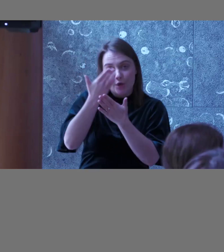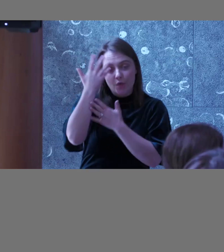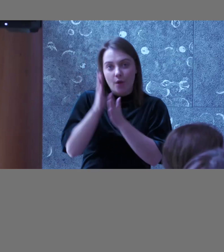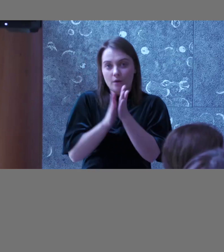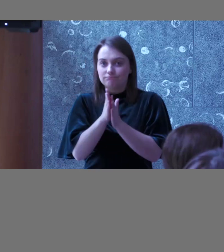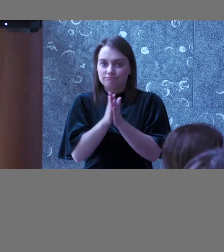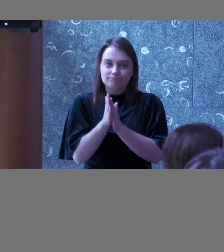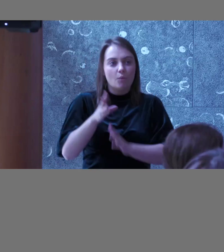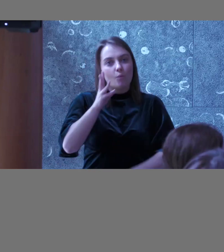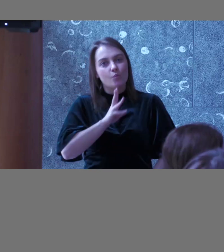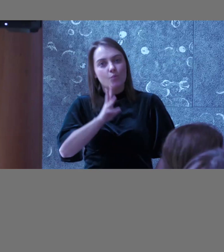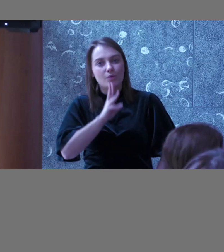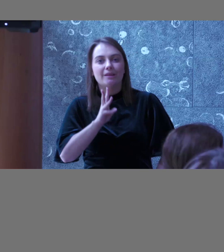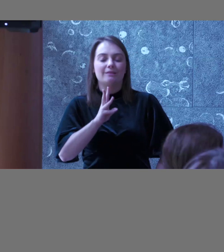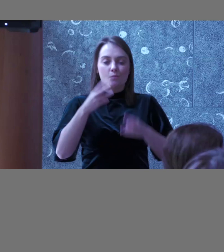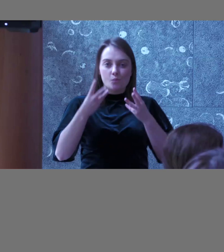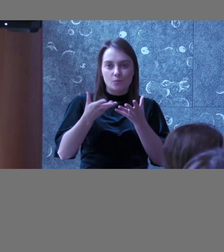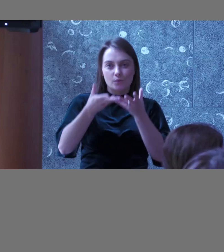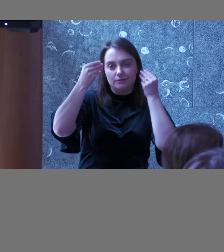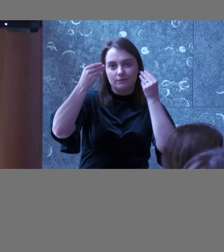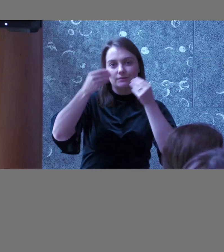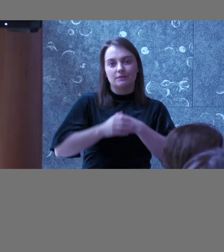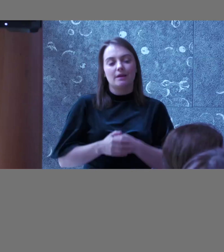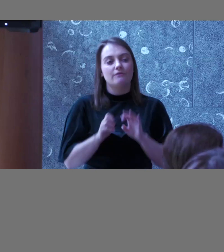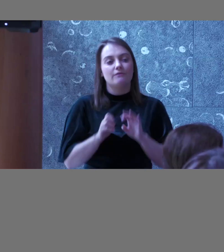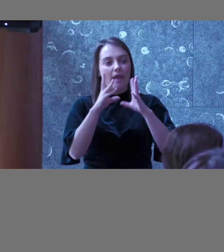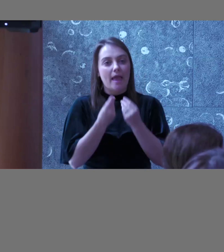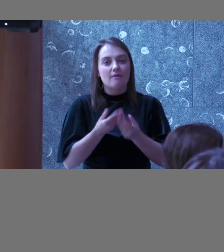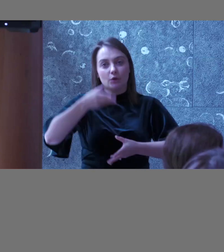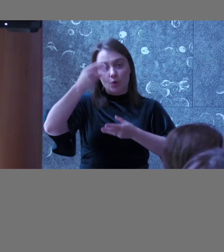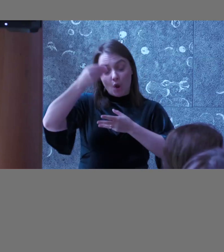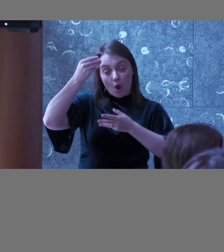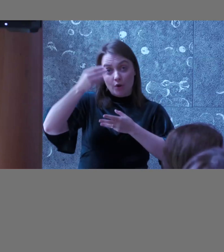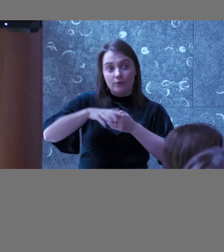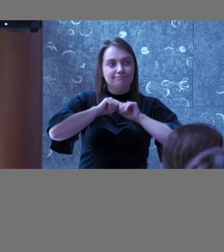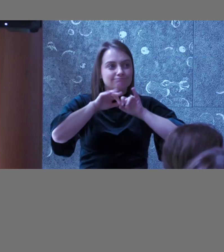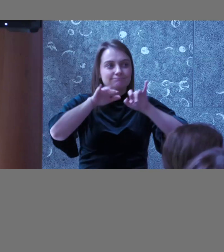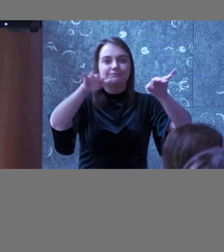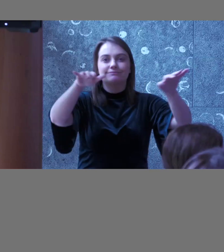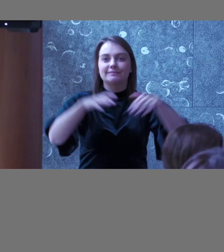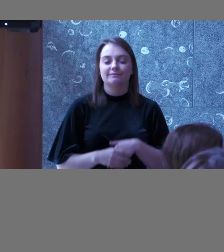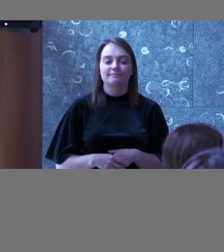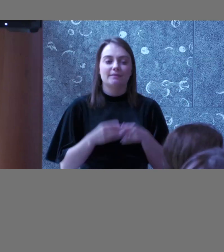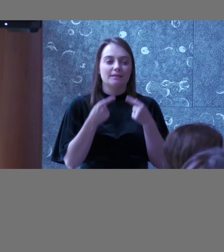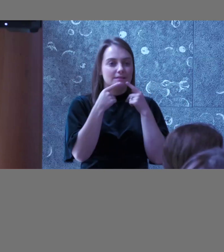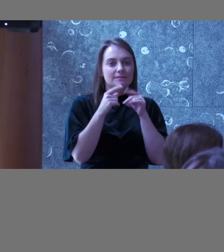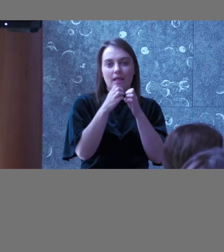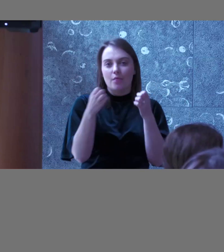and that willingness and then for everything that you learn be really interested in sharing it that's what's worked for me anyway